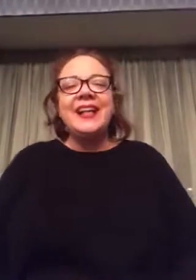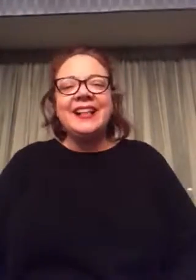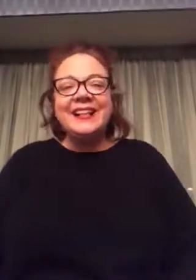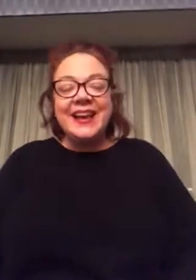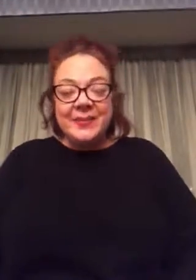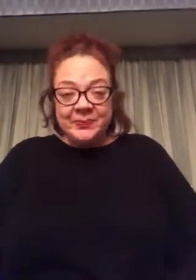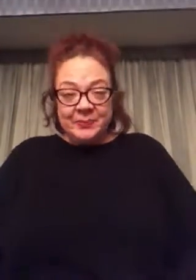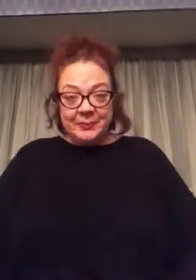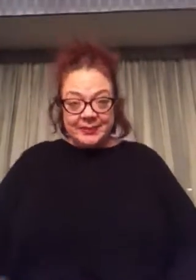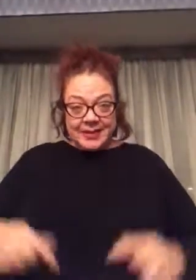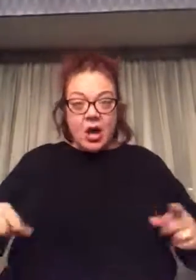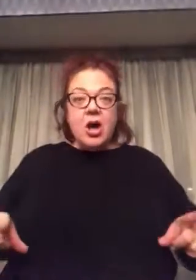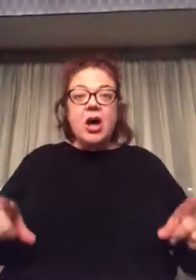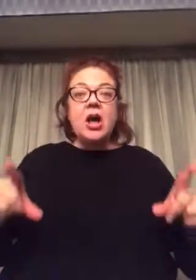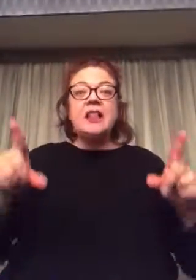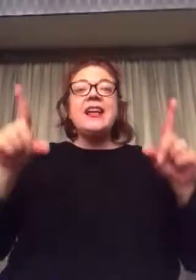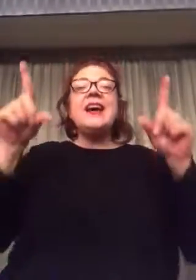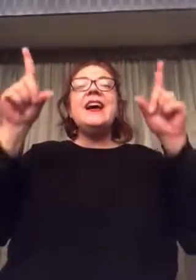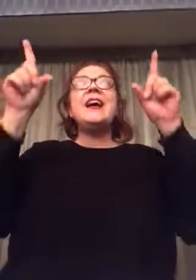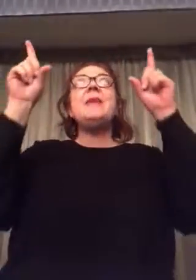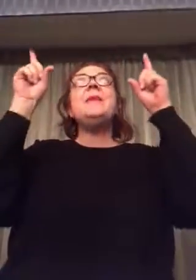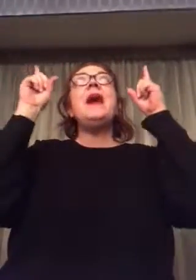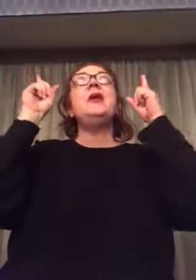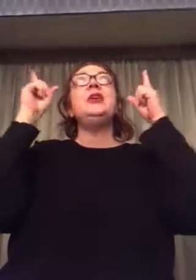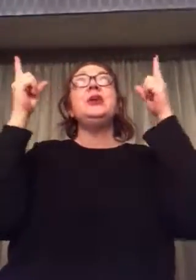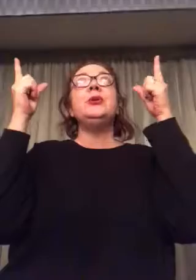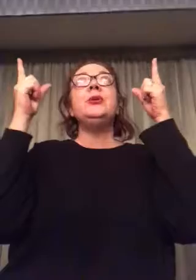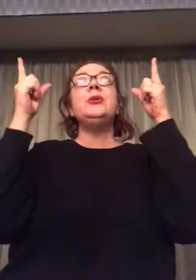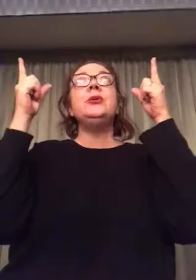And it's all about you